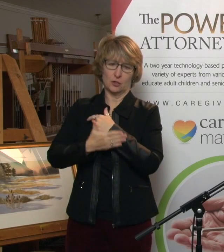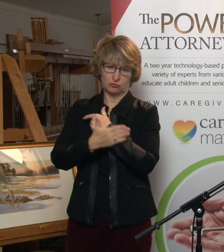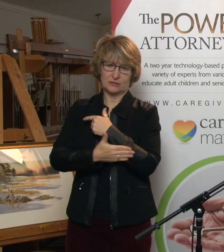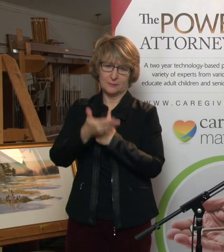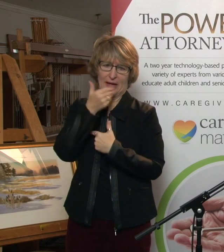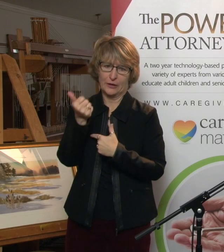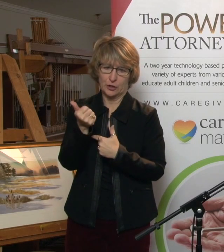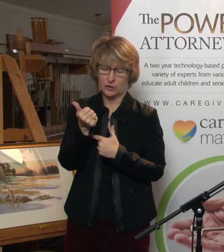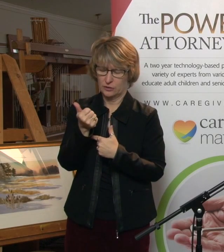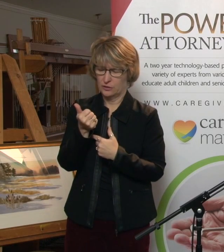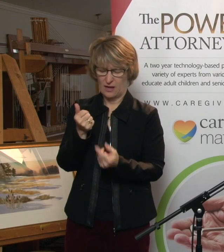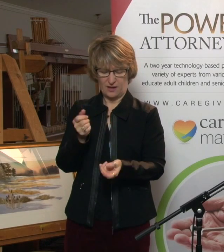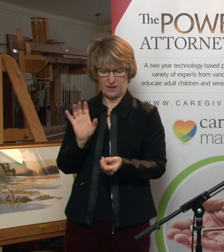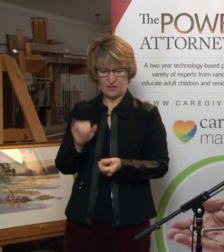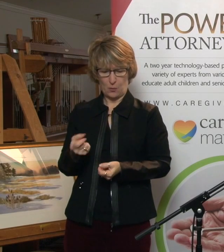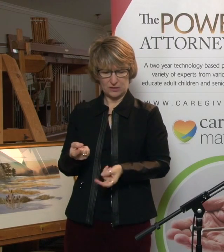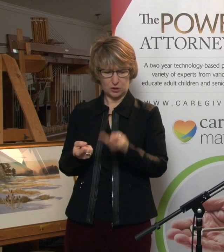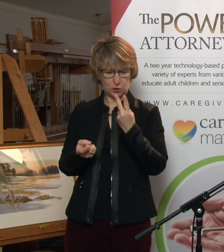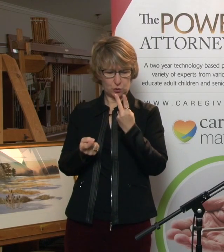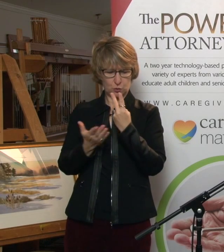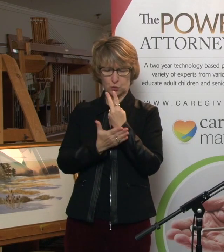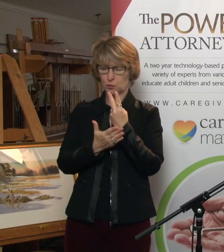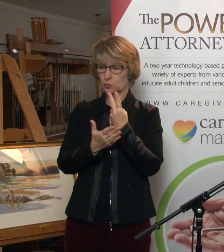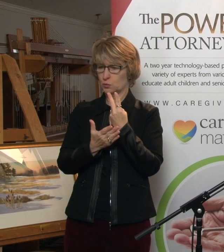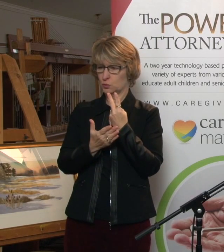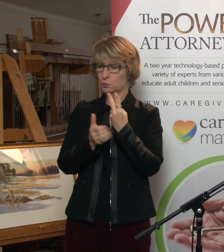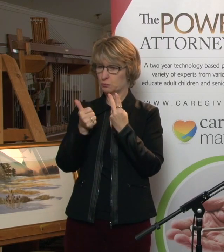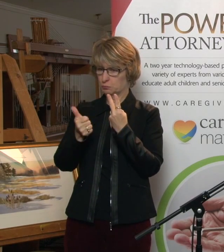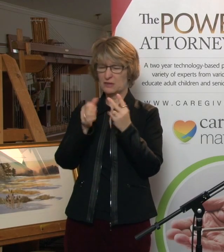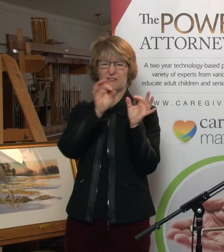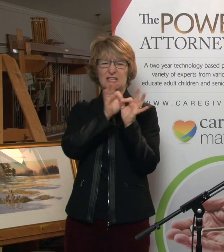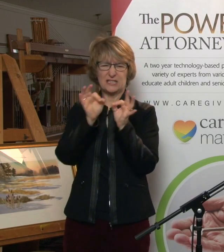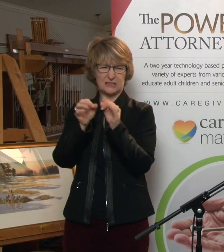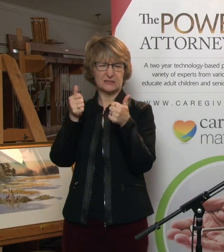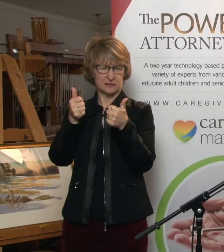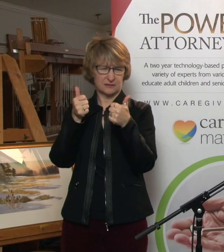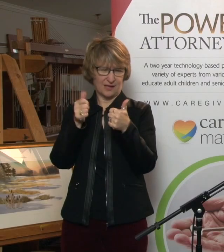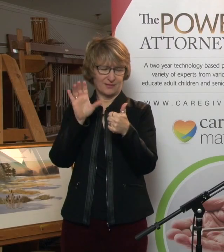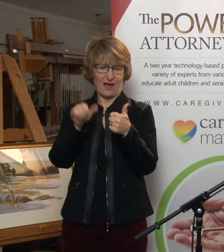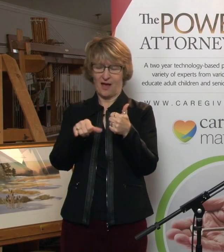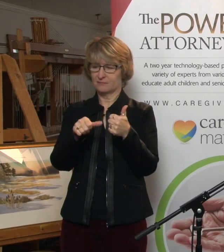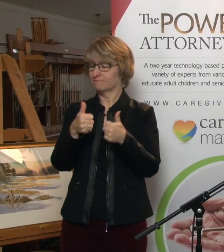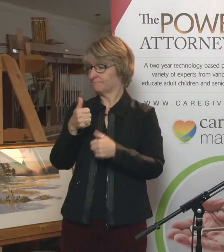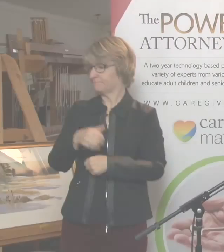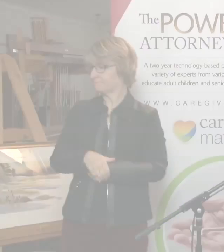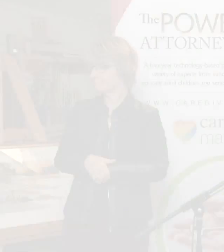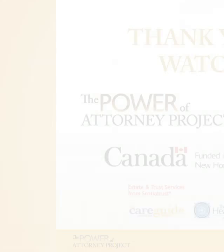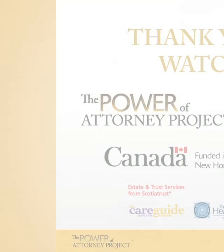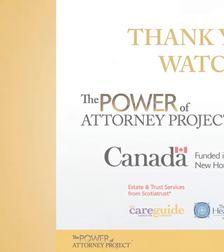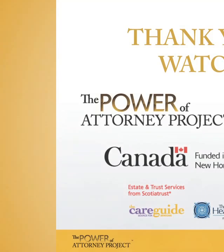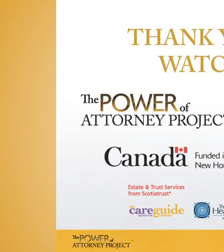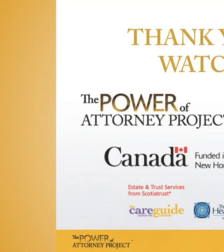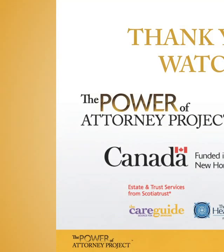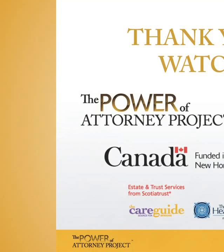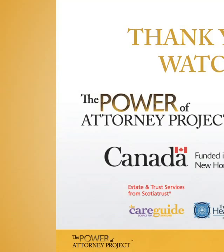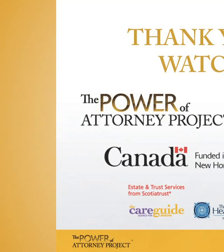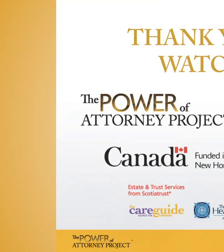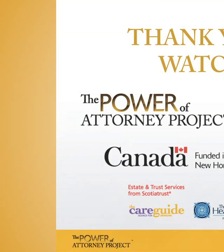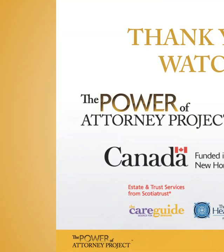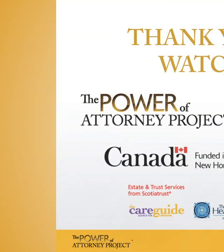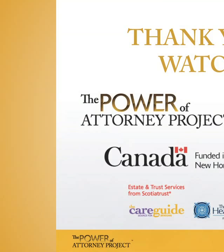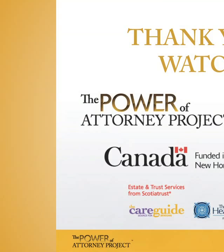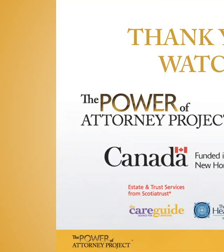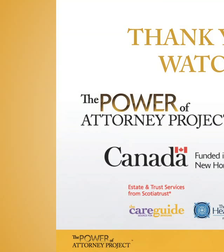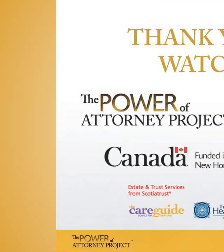Okay, I think those were the two big ones that I think were very important to cover, and I'm glad I had the opportunity. Thank you.